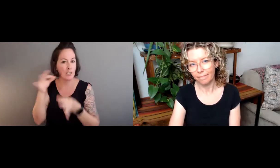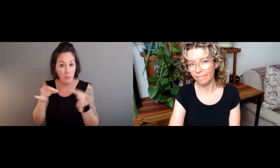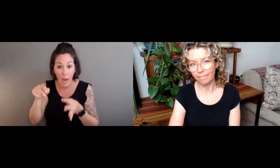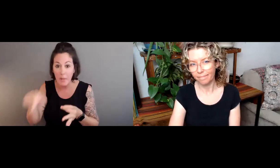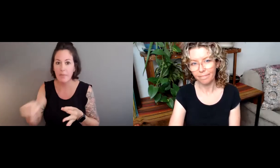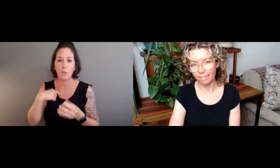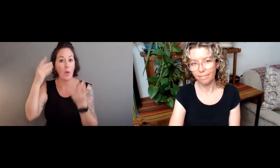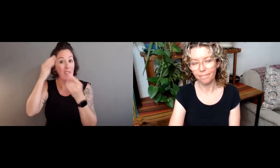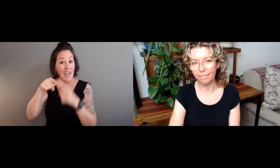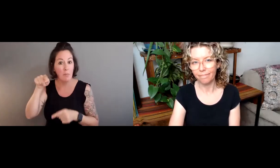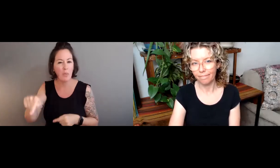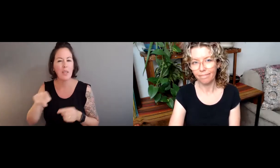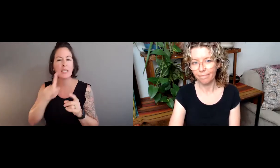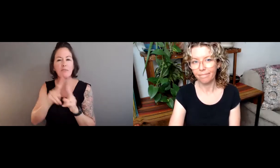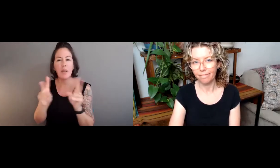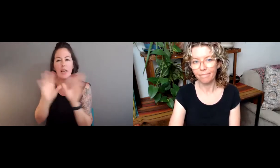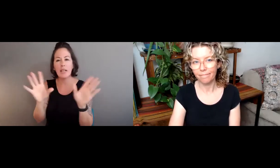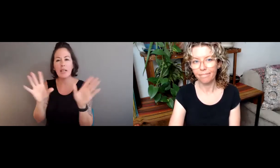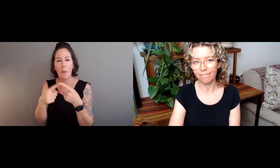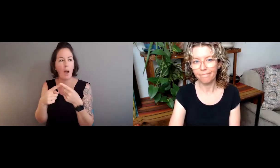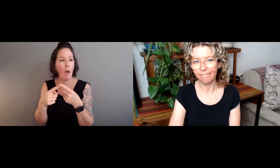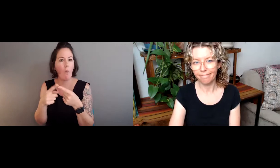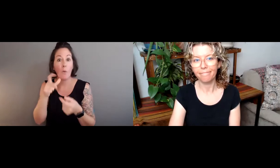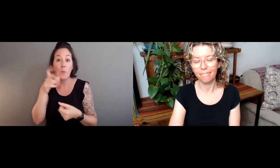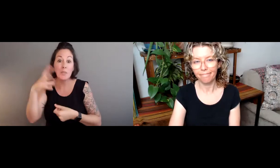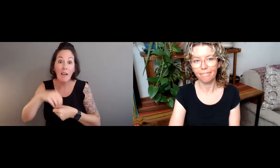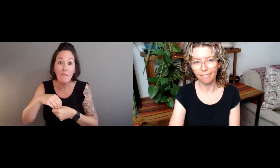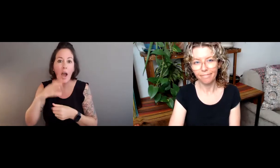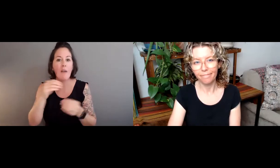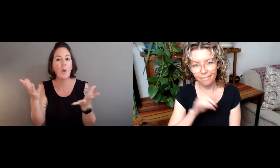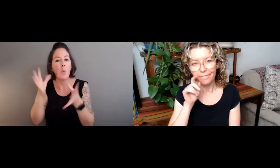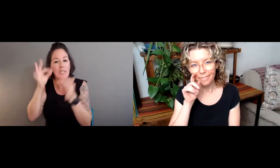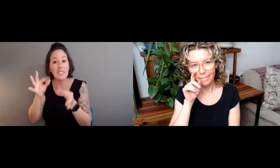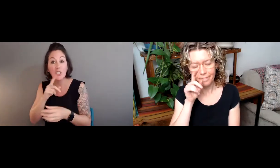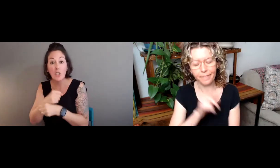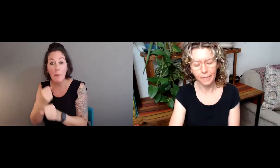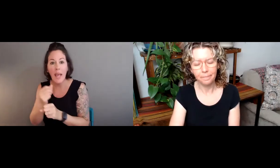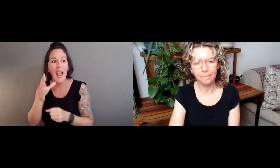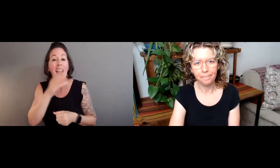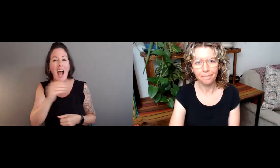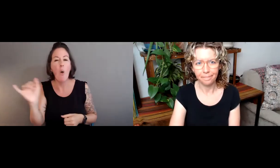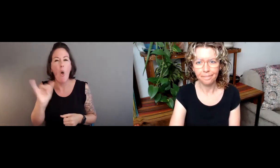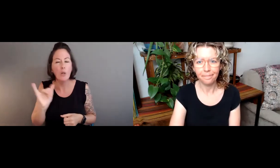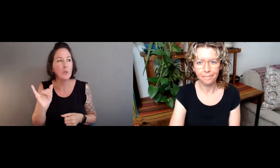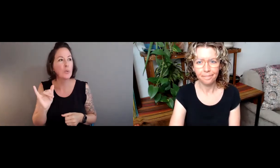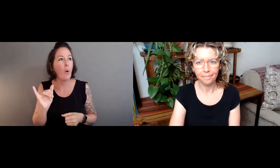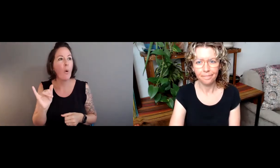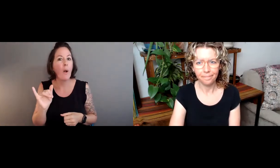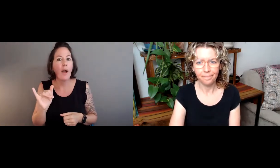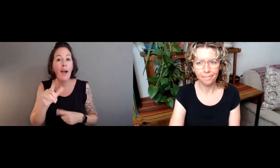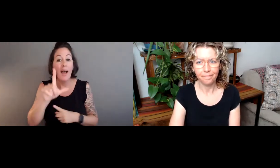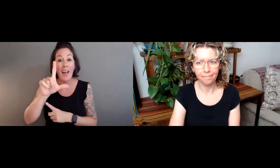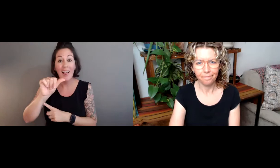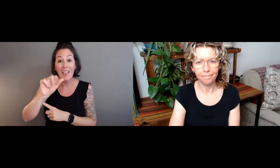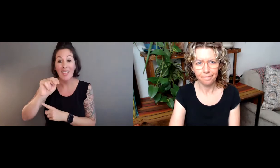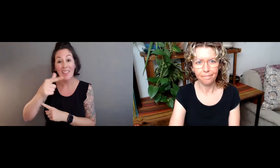systems into already existing systems. When we're saying, you know, we're describing this, we have to be very clear about what's involved,